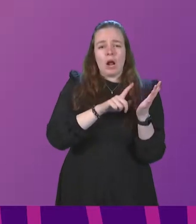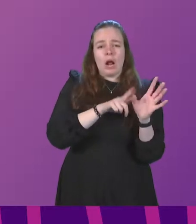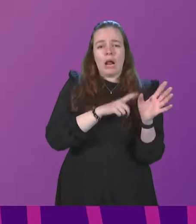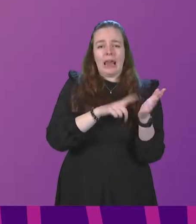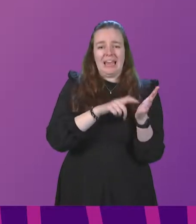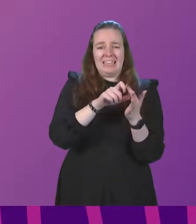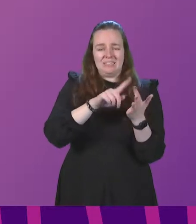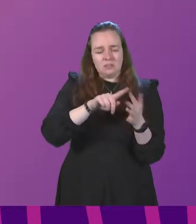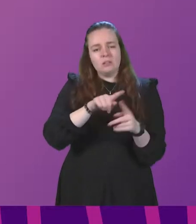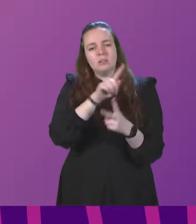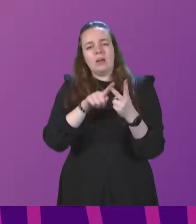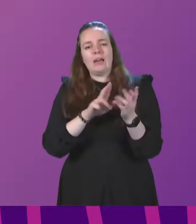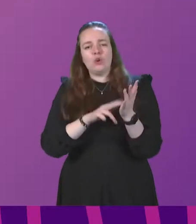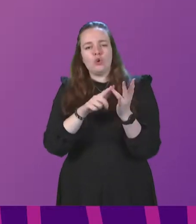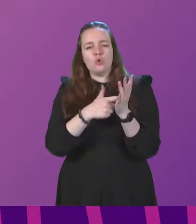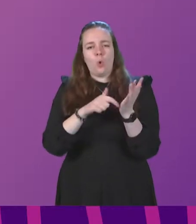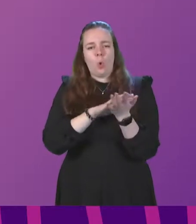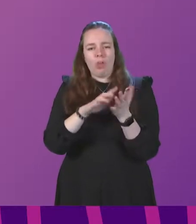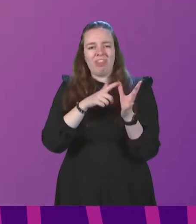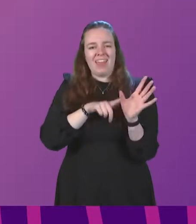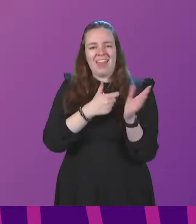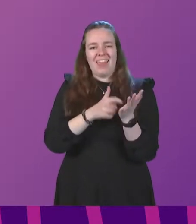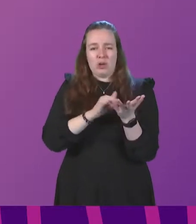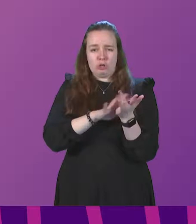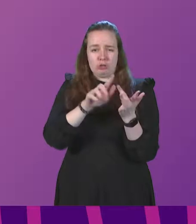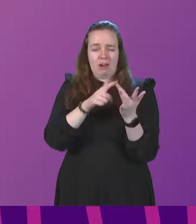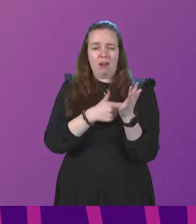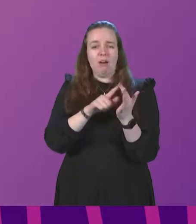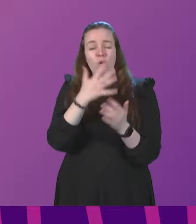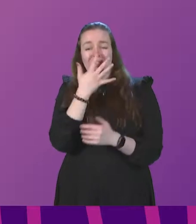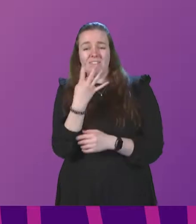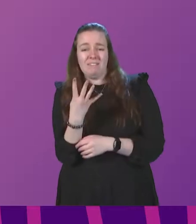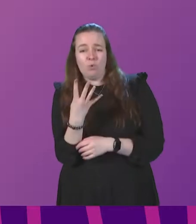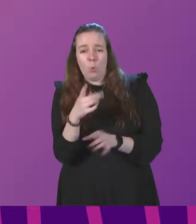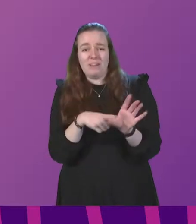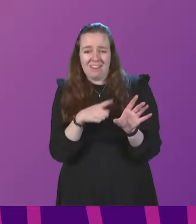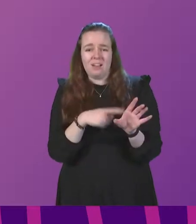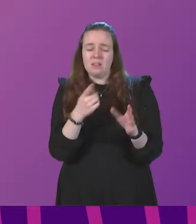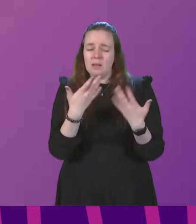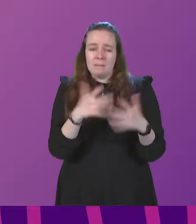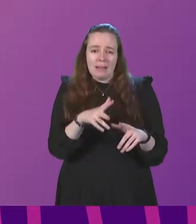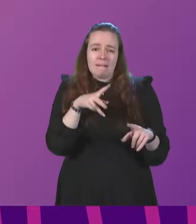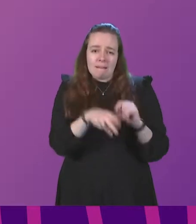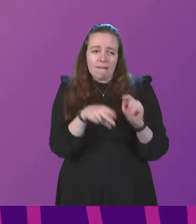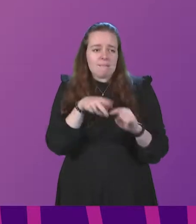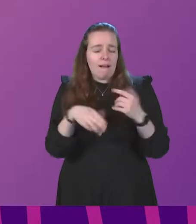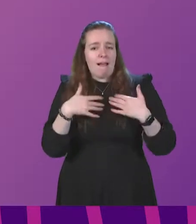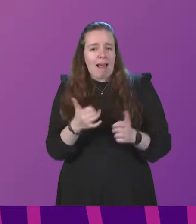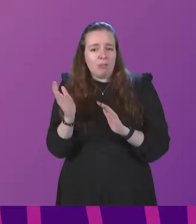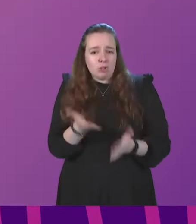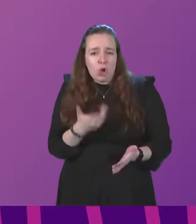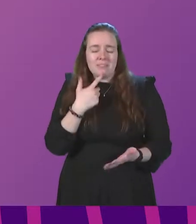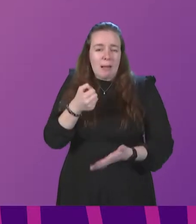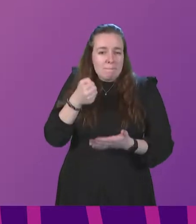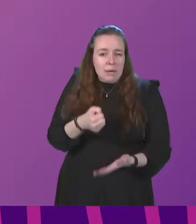and North Ayrshire for females at 54 years. These communities have experienced years of cuts to health services and to local council budgets,